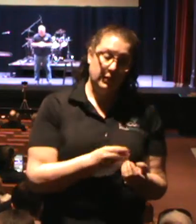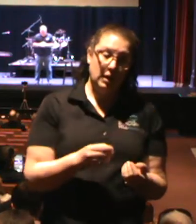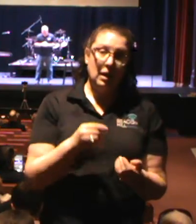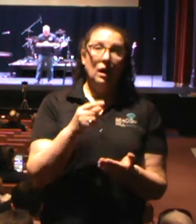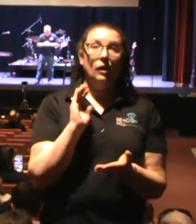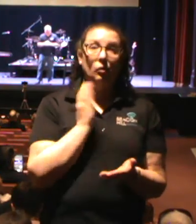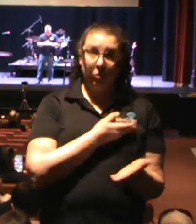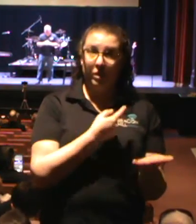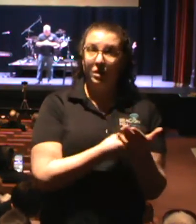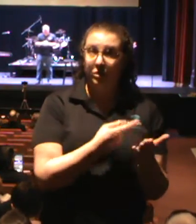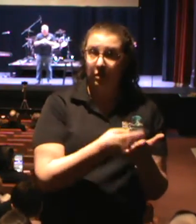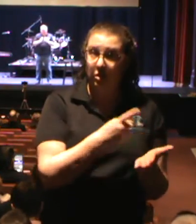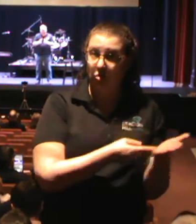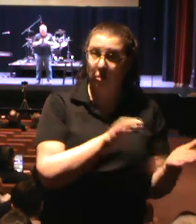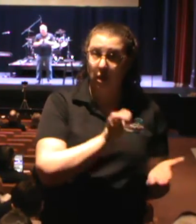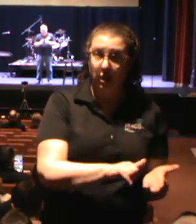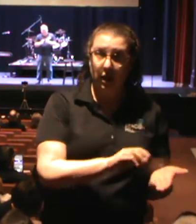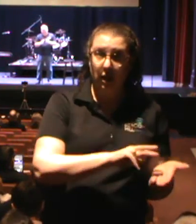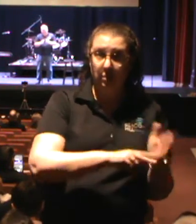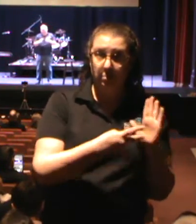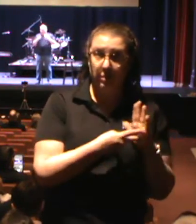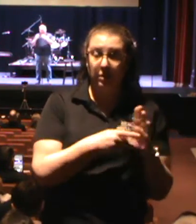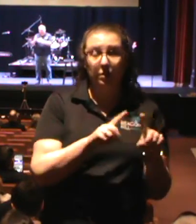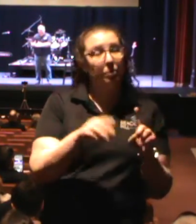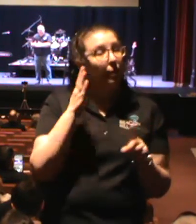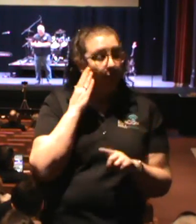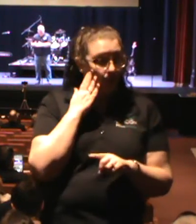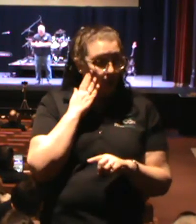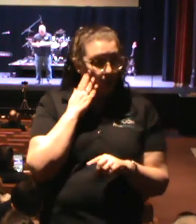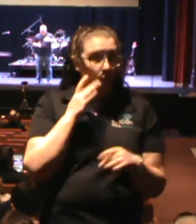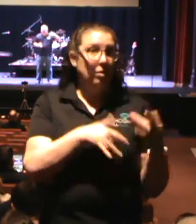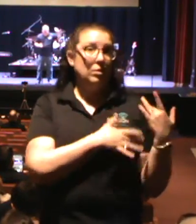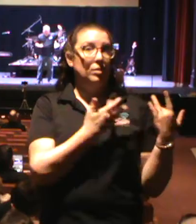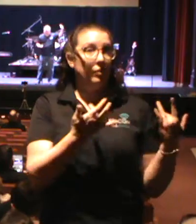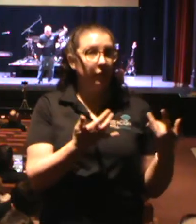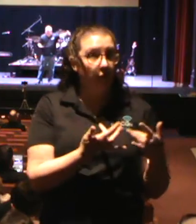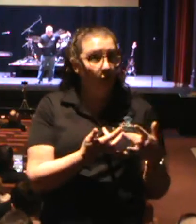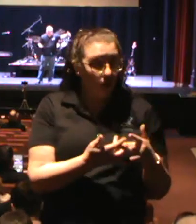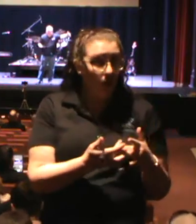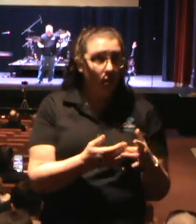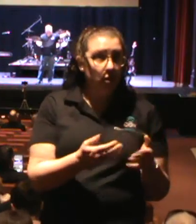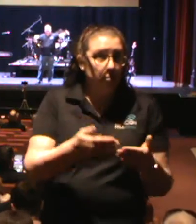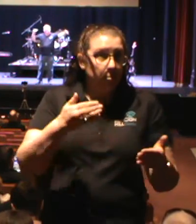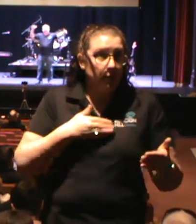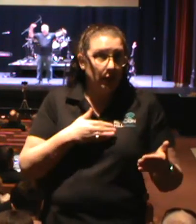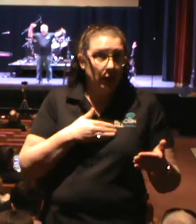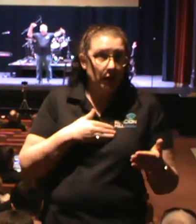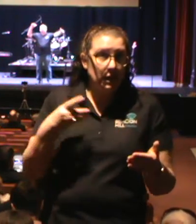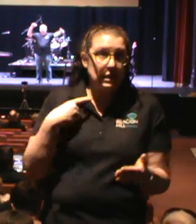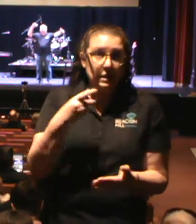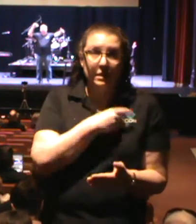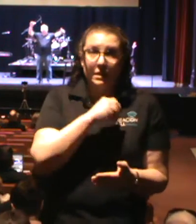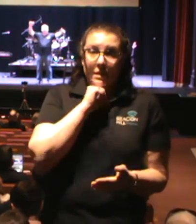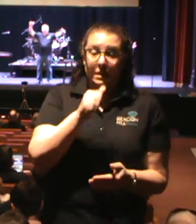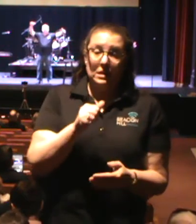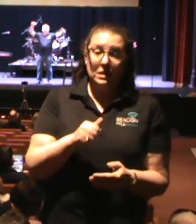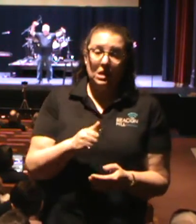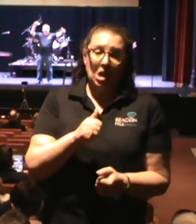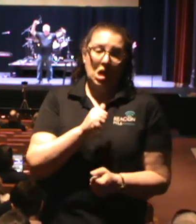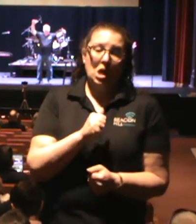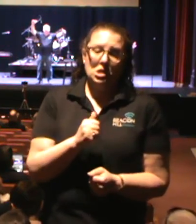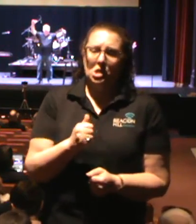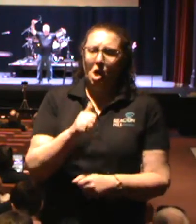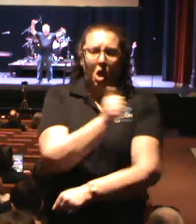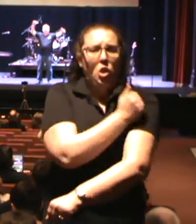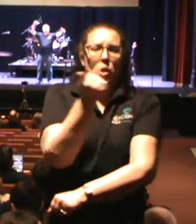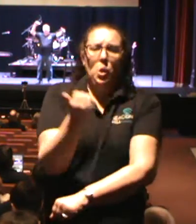that means here in a minute. But know this, that the heart behind a deacon is not authoritarian. It's